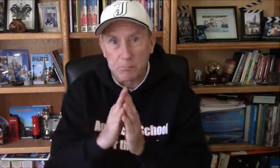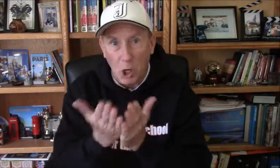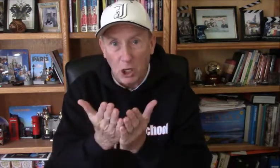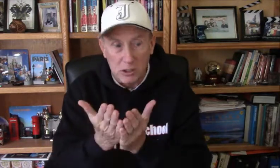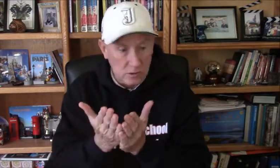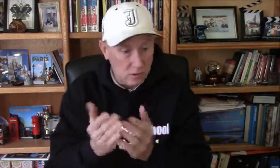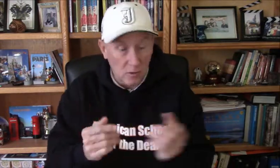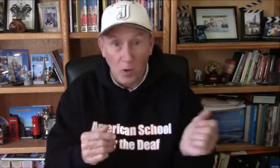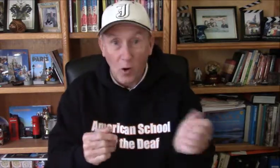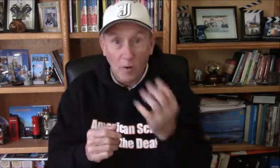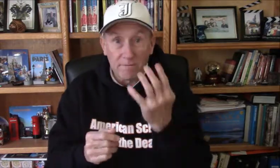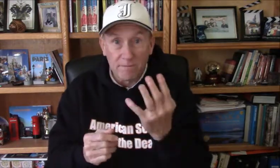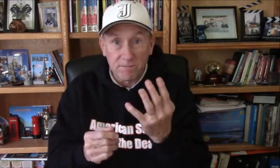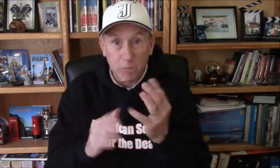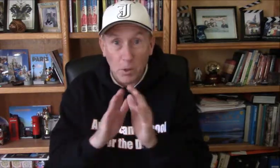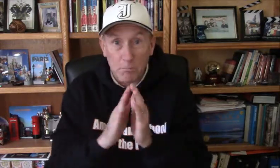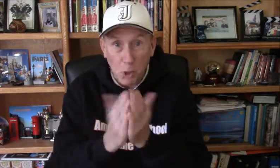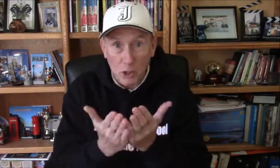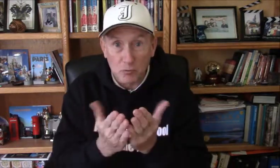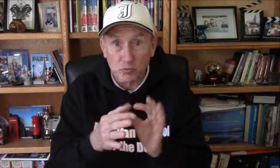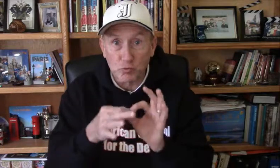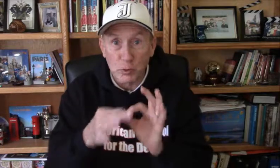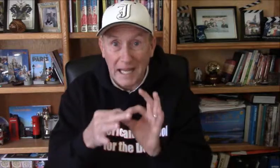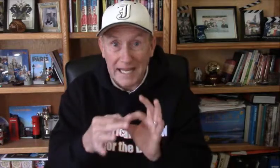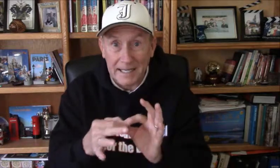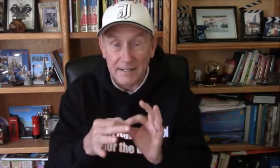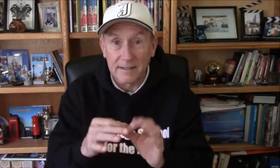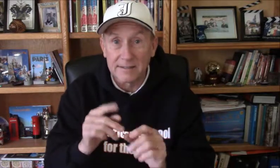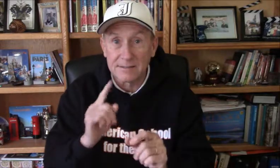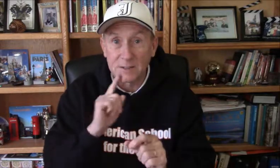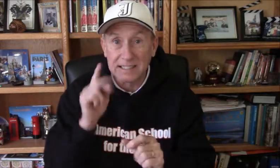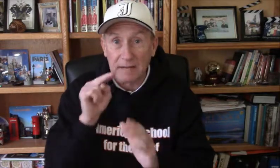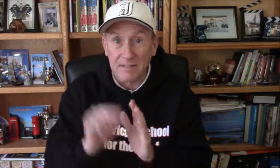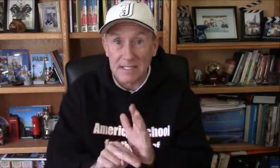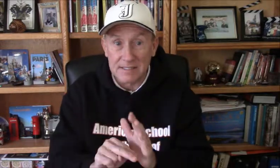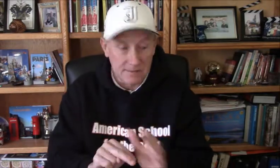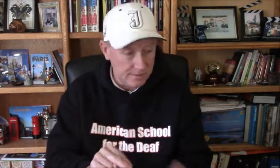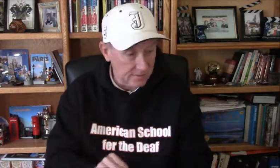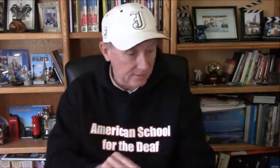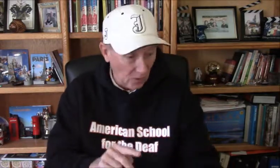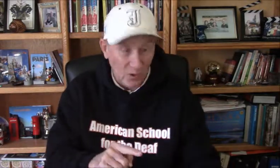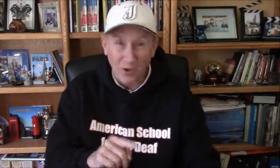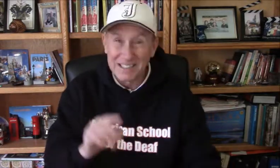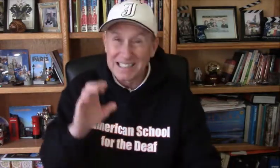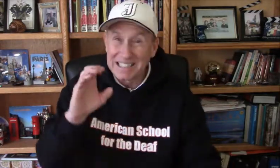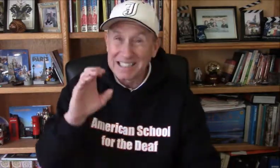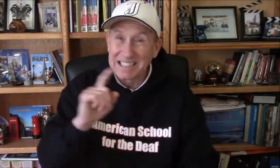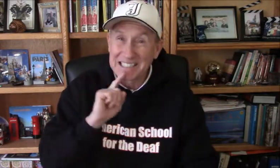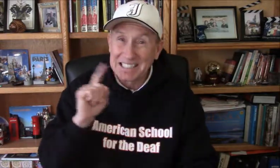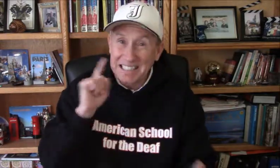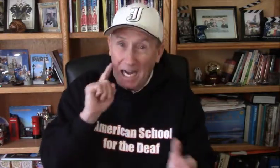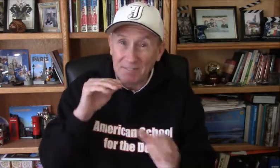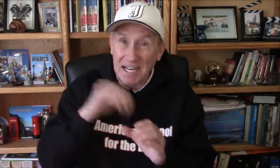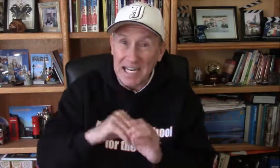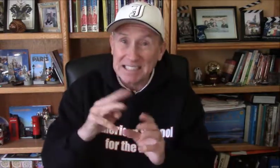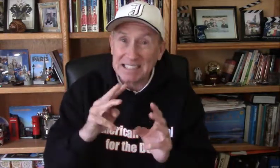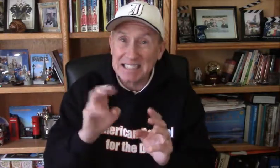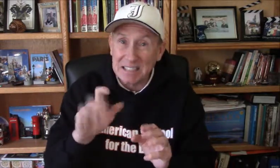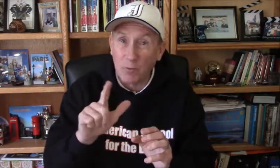books, four books related to deafness. Deaf in Civil